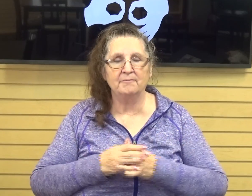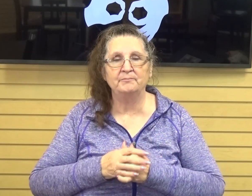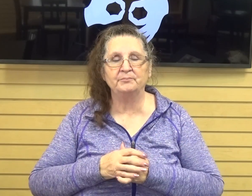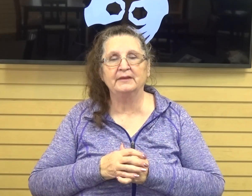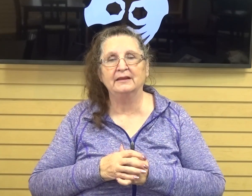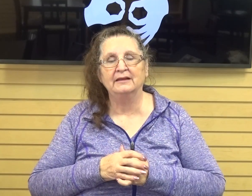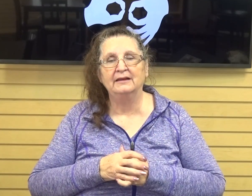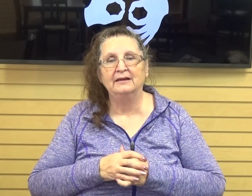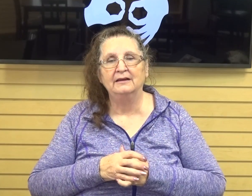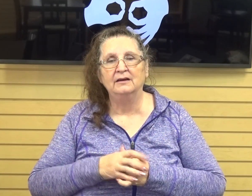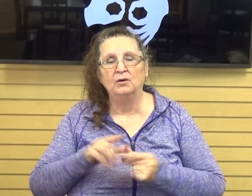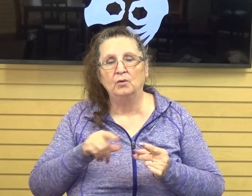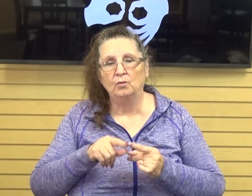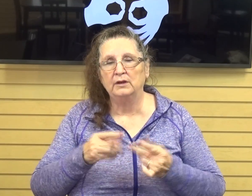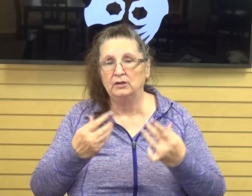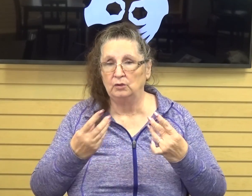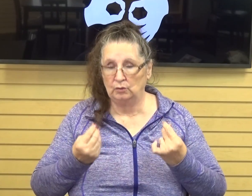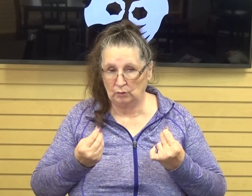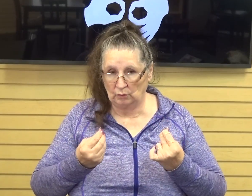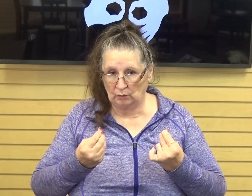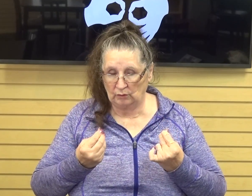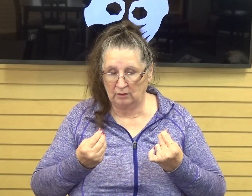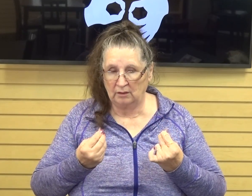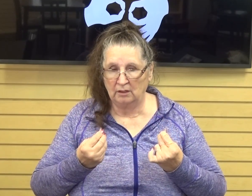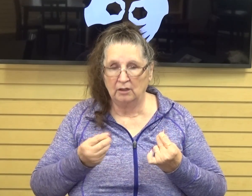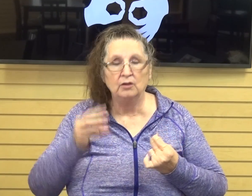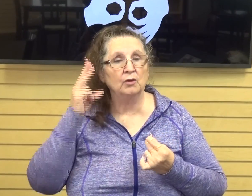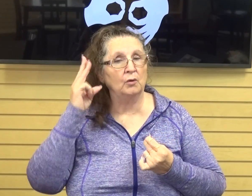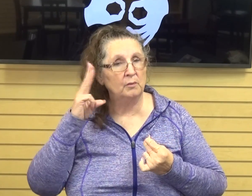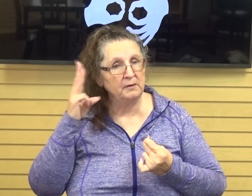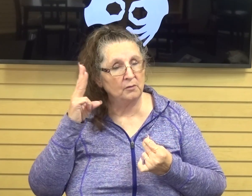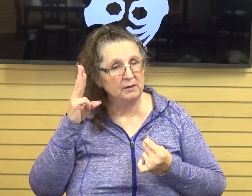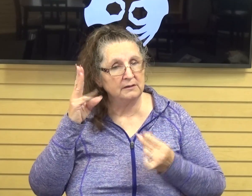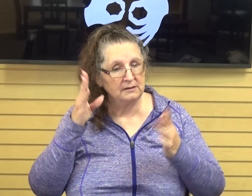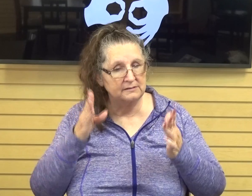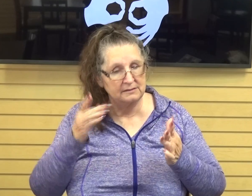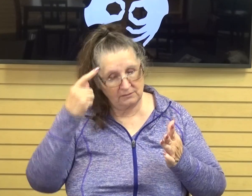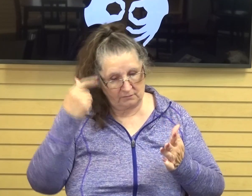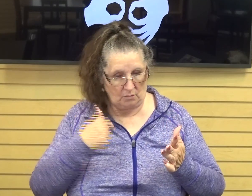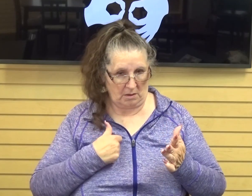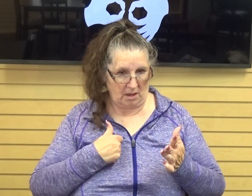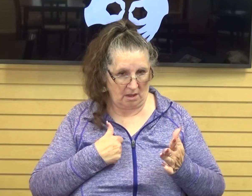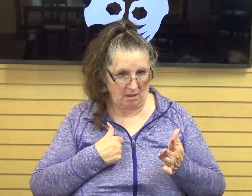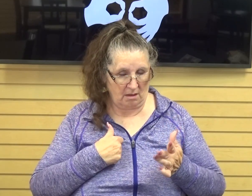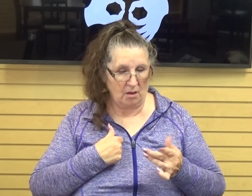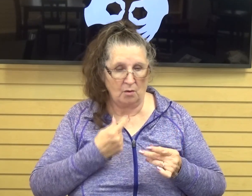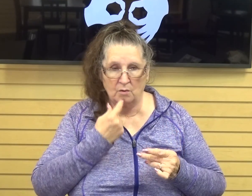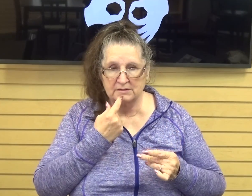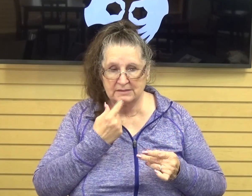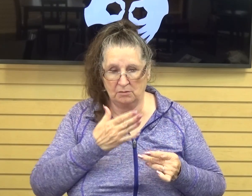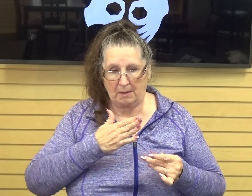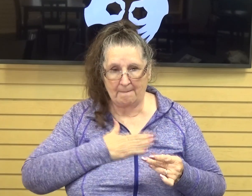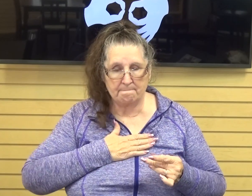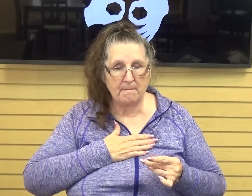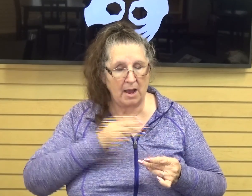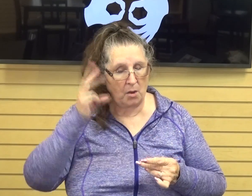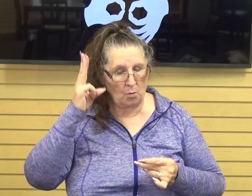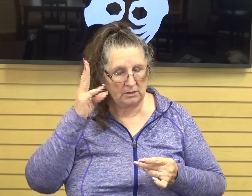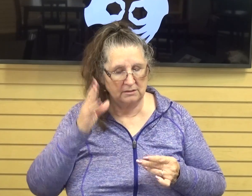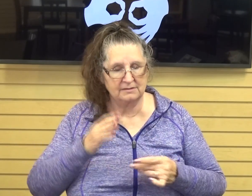And when you do, you're going to be witnesses unto me, or we would say, you're going to be my witnesses in